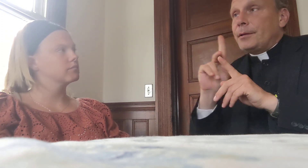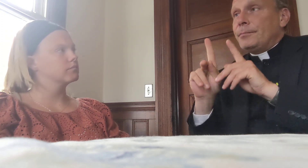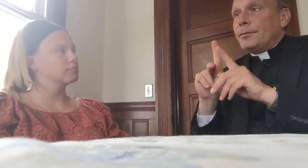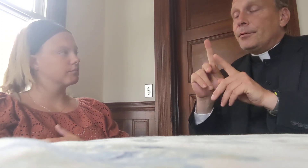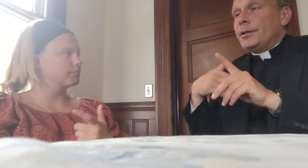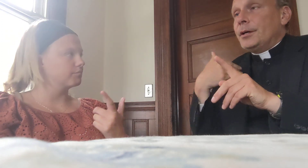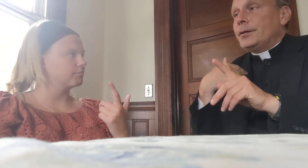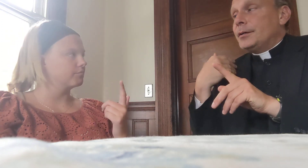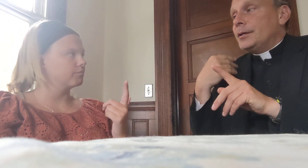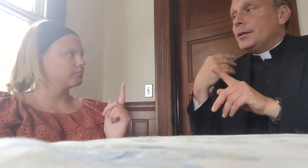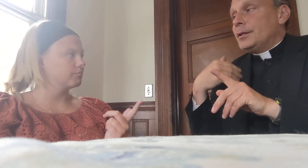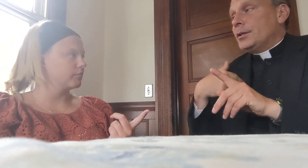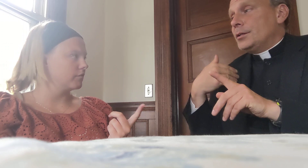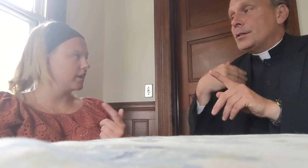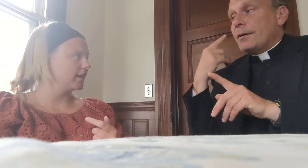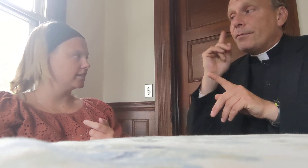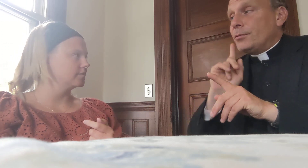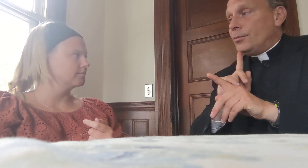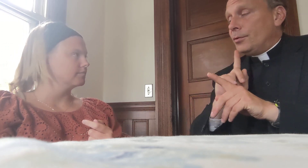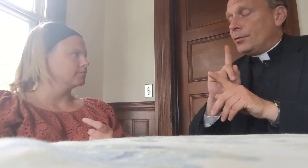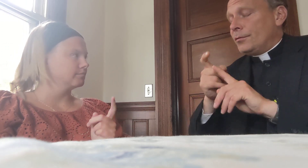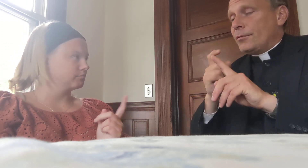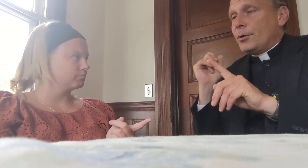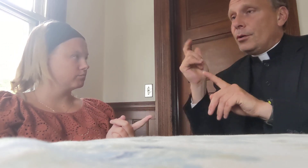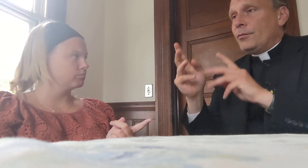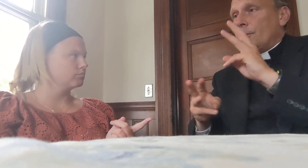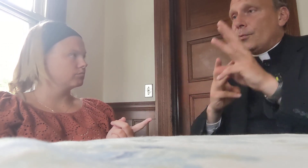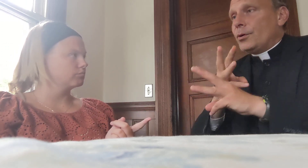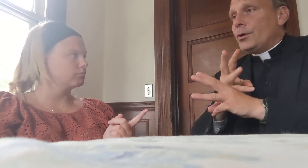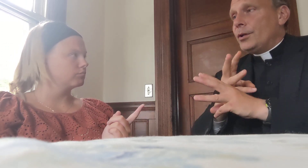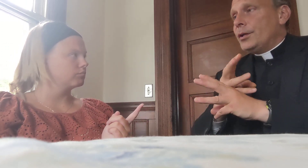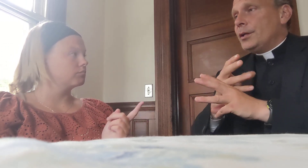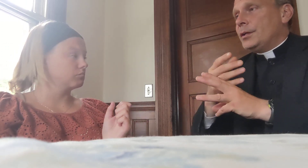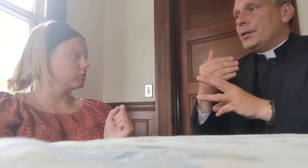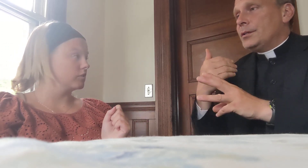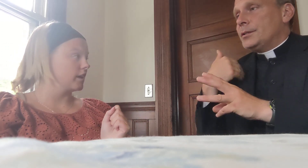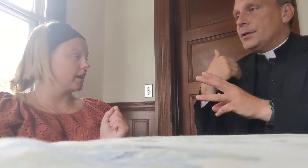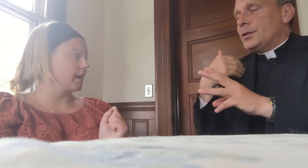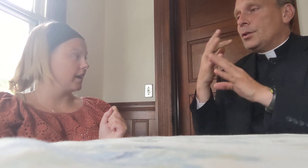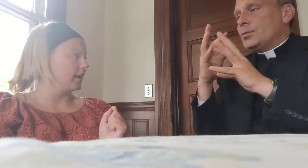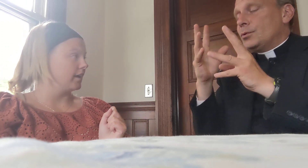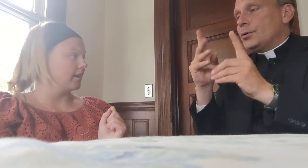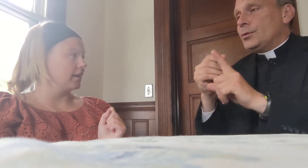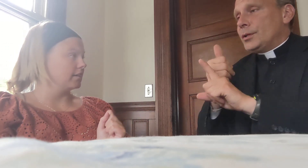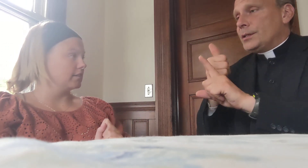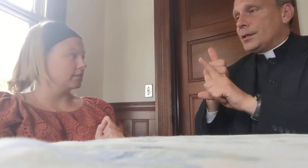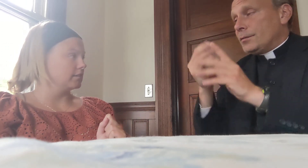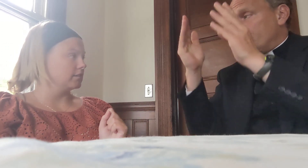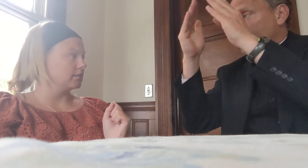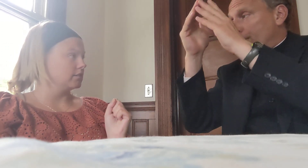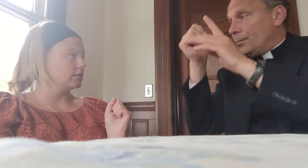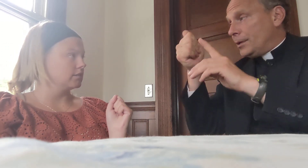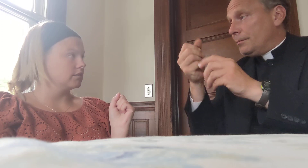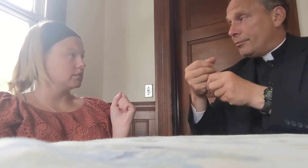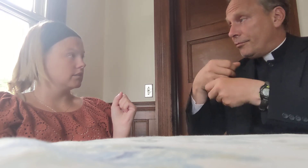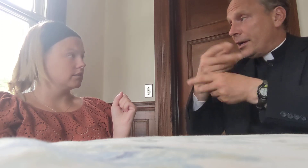people, young, deaf youth from all over the world, does, does World Youth Day, itself as a pope, he provide